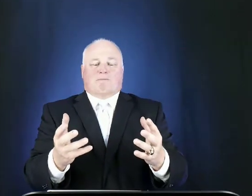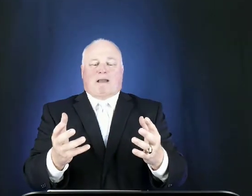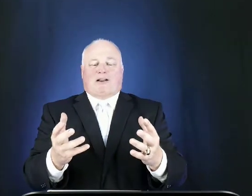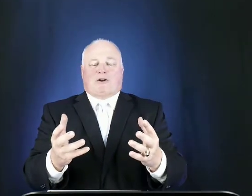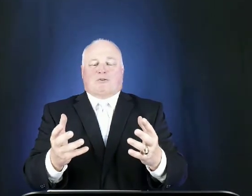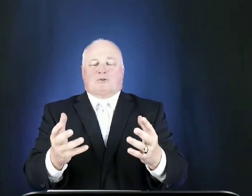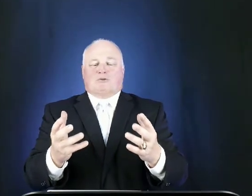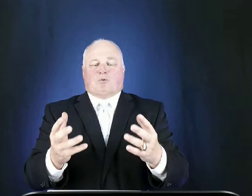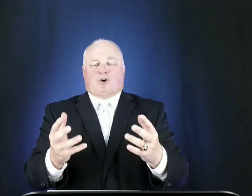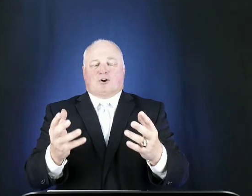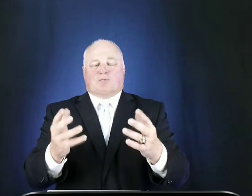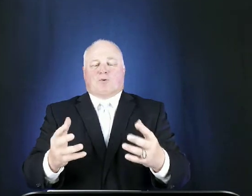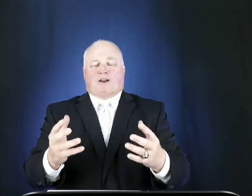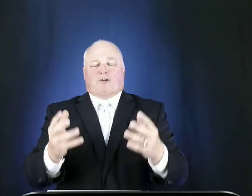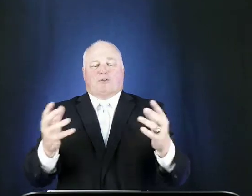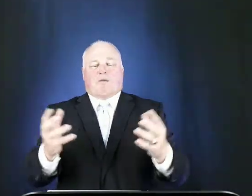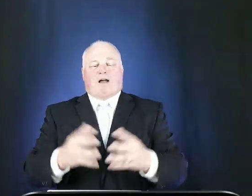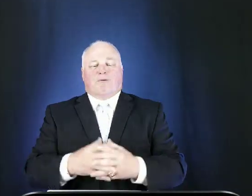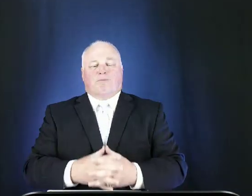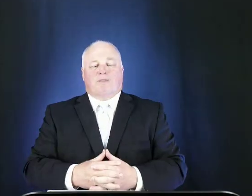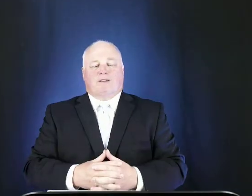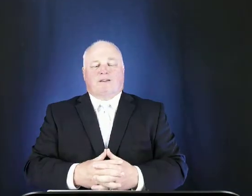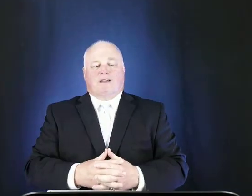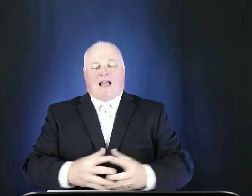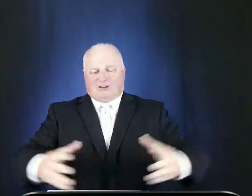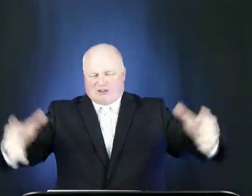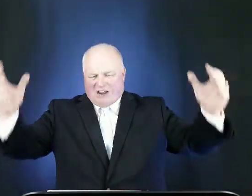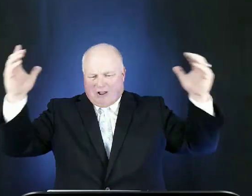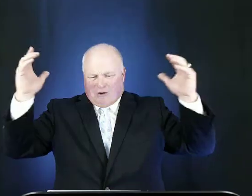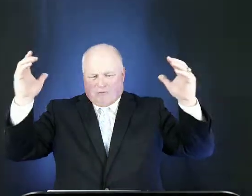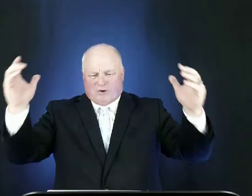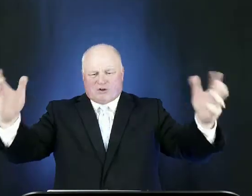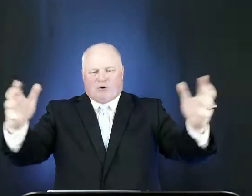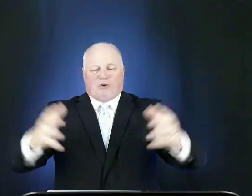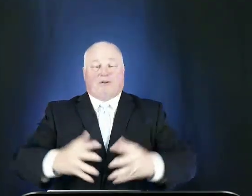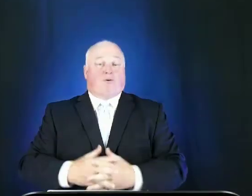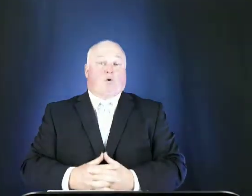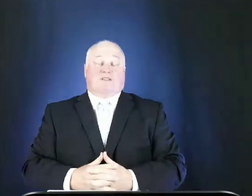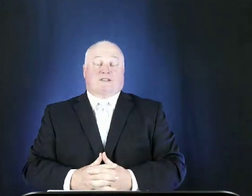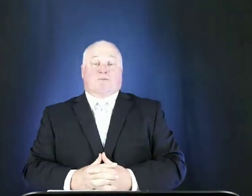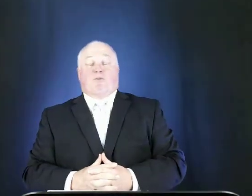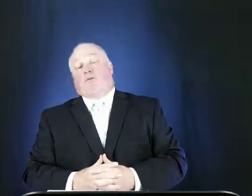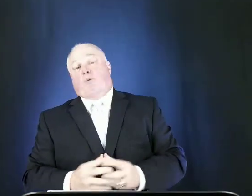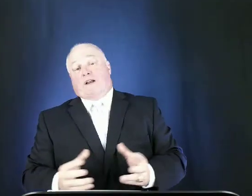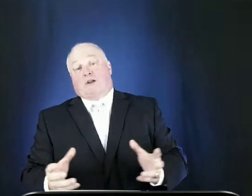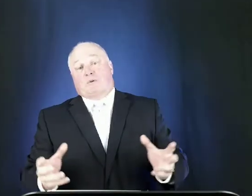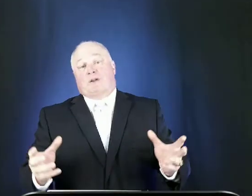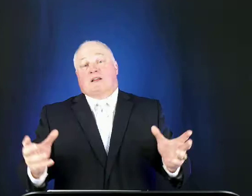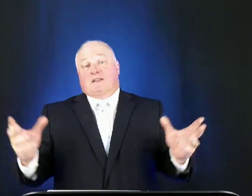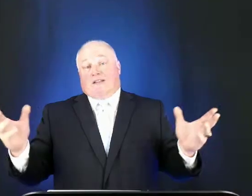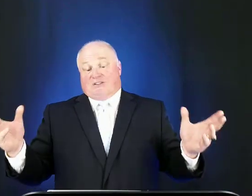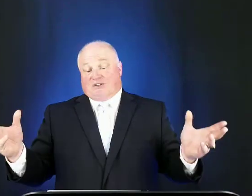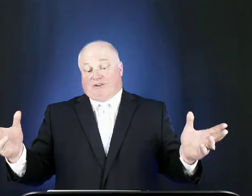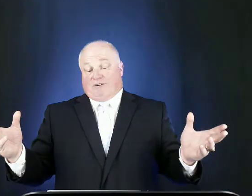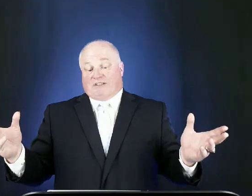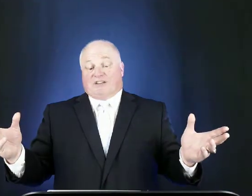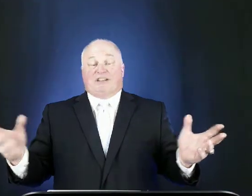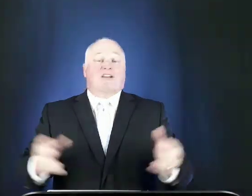macarthur's words printed on the bottom i shall return of course this is before we knew that cigarettes could kill